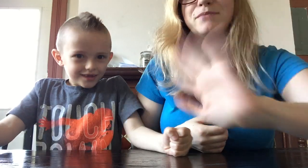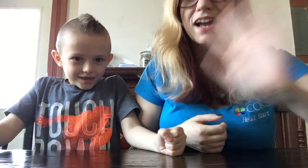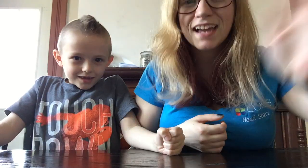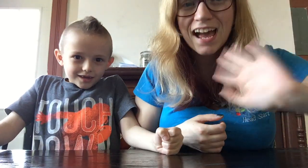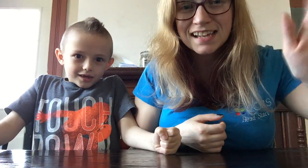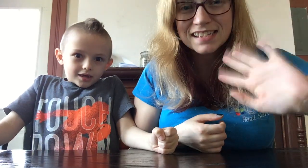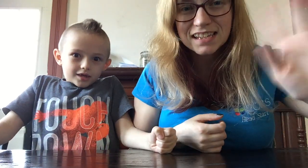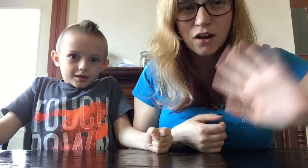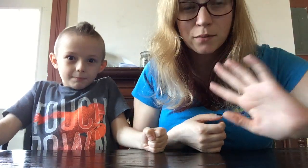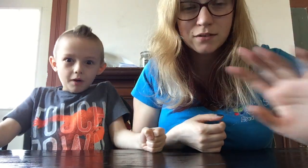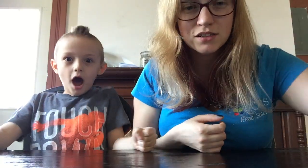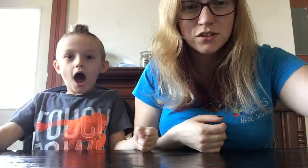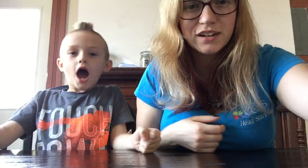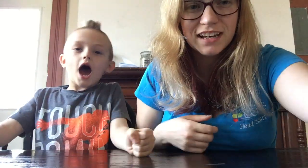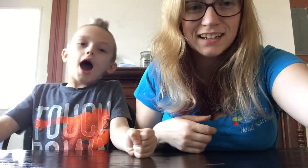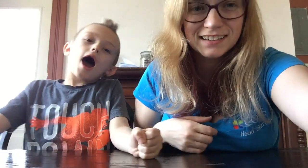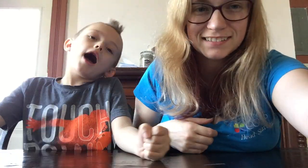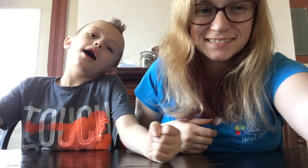Bye guys! Hope you enjoyed! Bye!